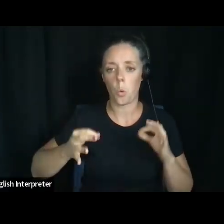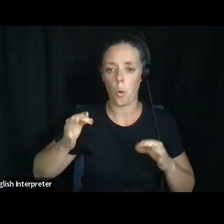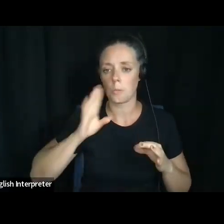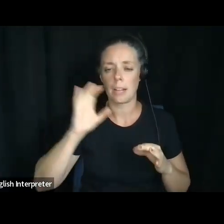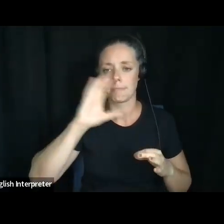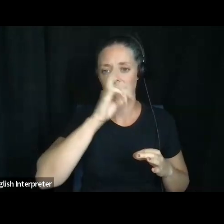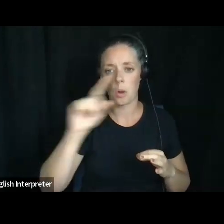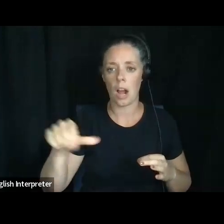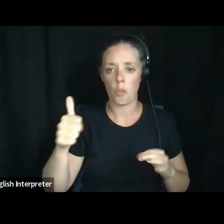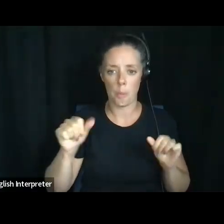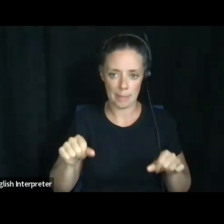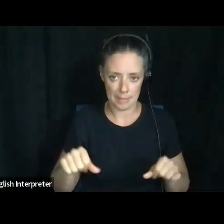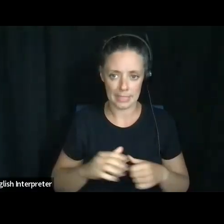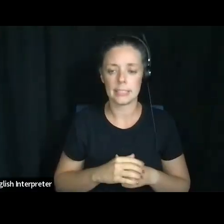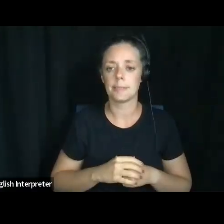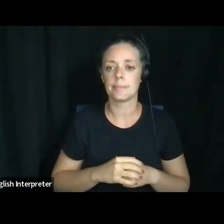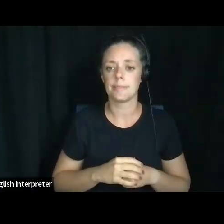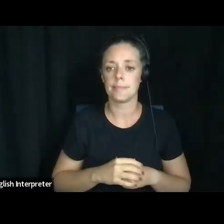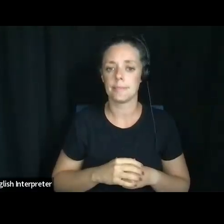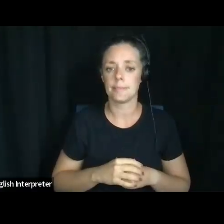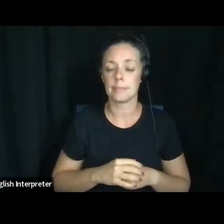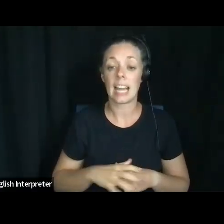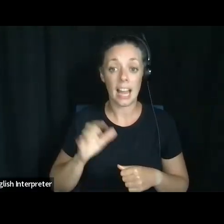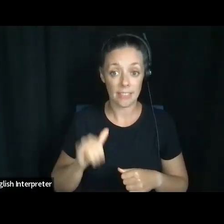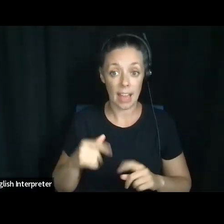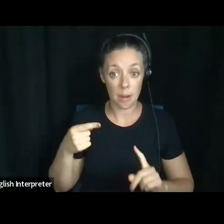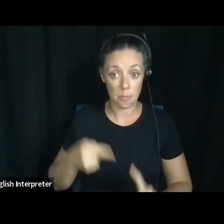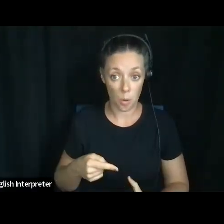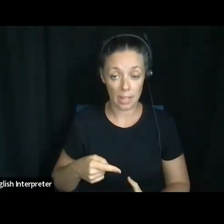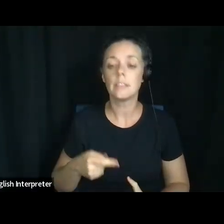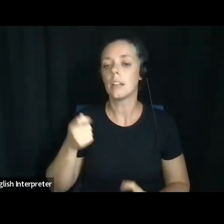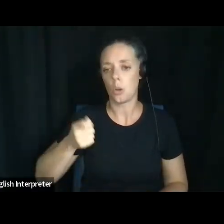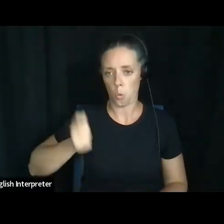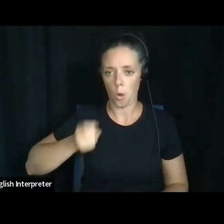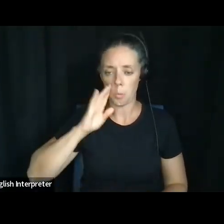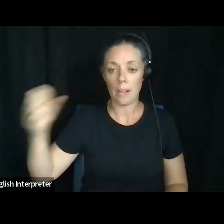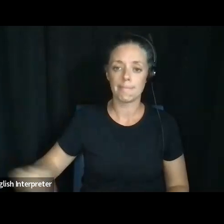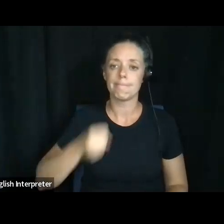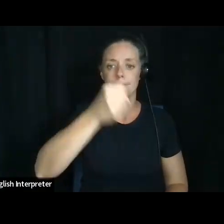possibilities. But at that point, um, the, the court will appoint me a guardian.